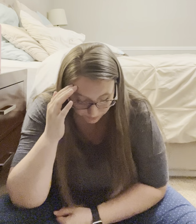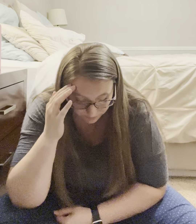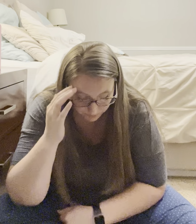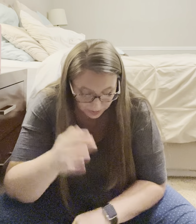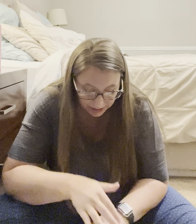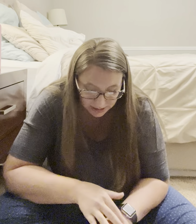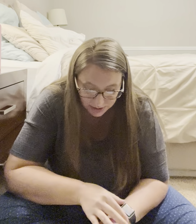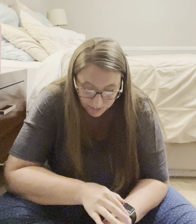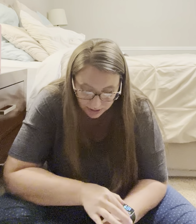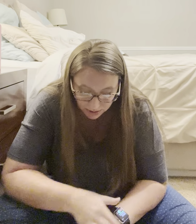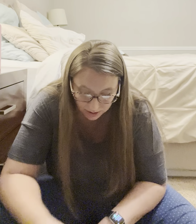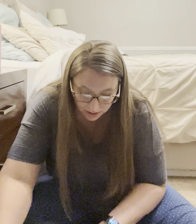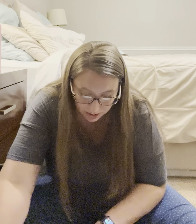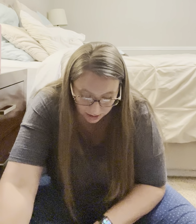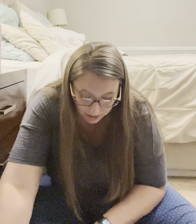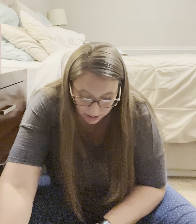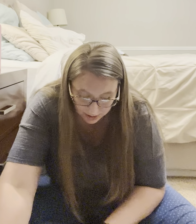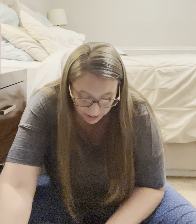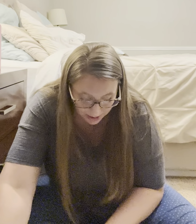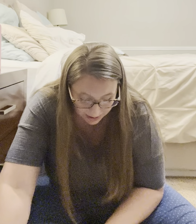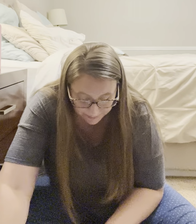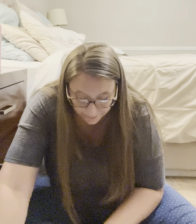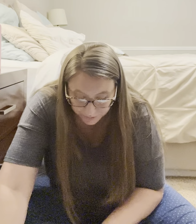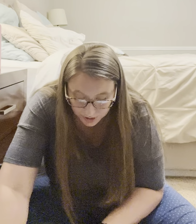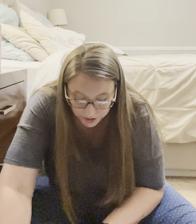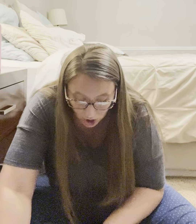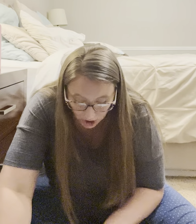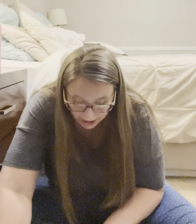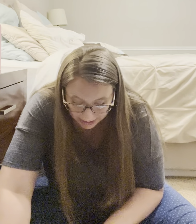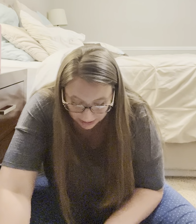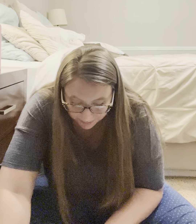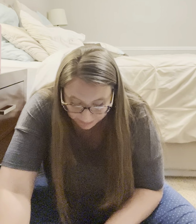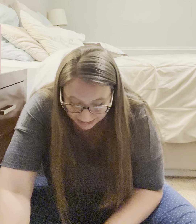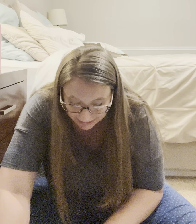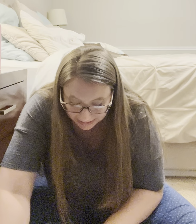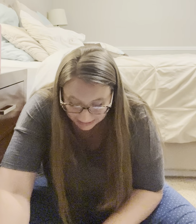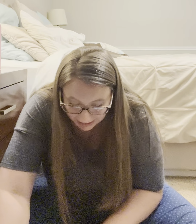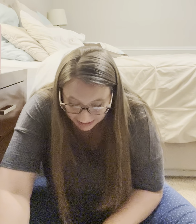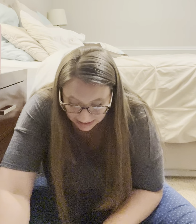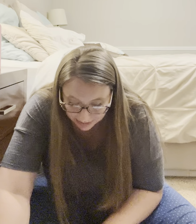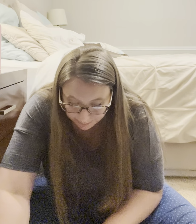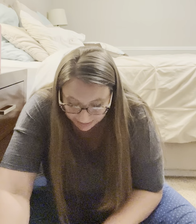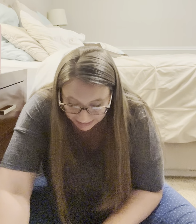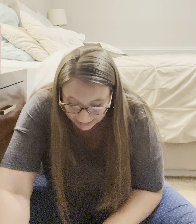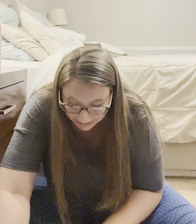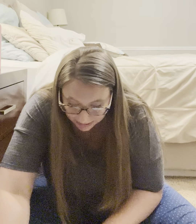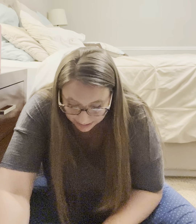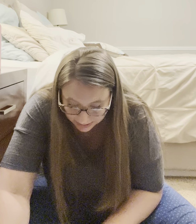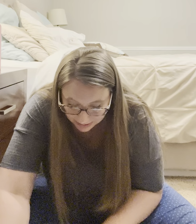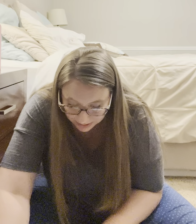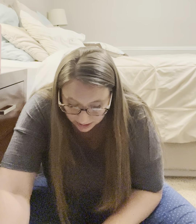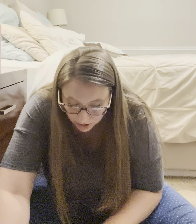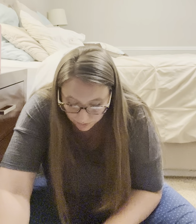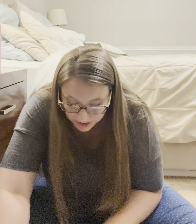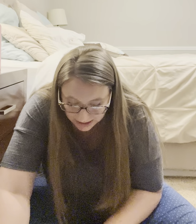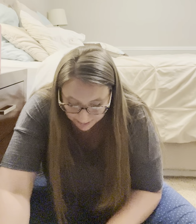Okay. Next one. Um. Sorry. Me. Late. Me. Overslept.